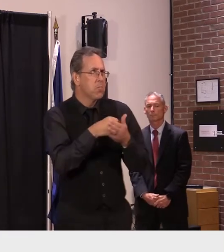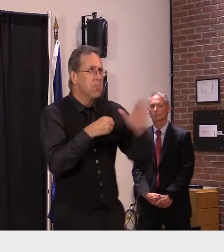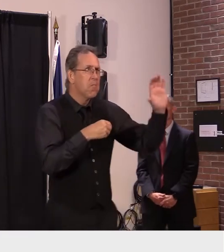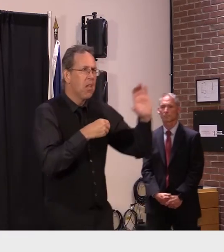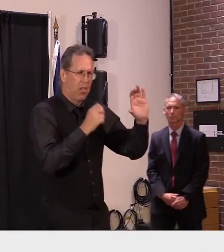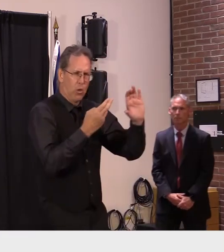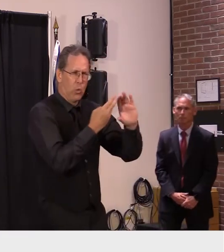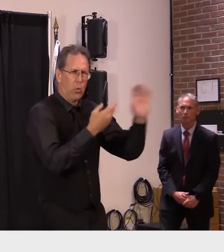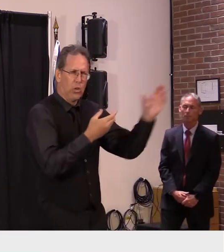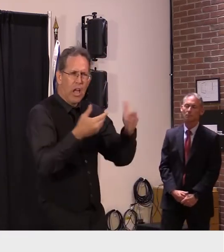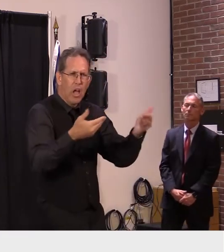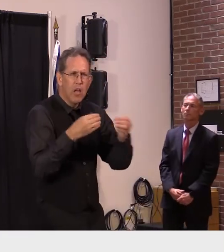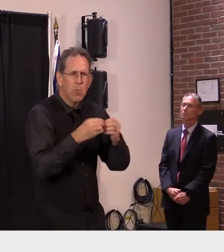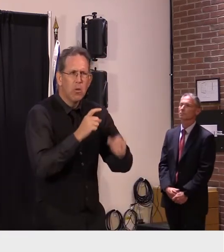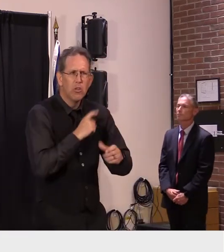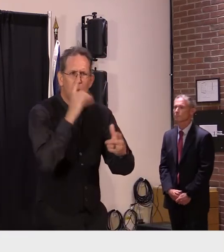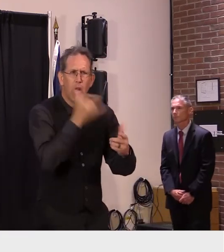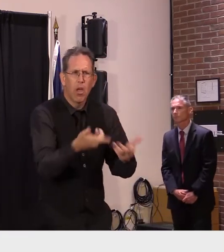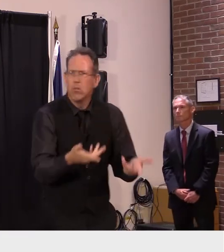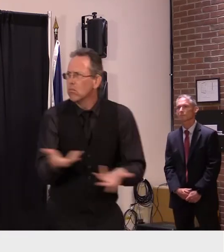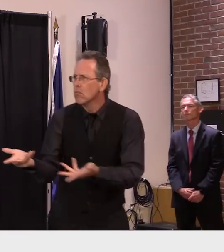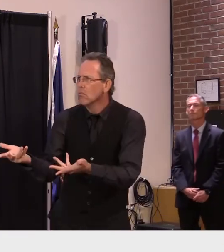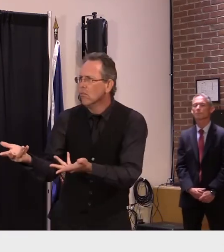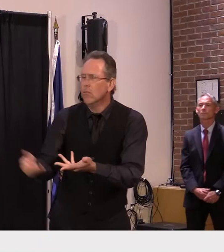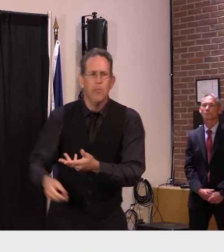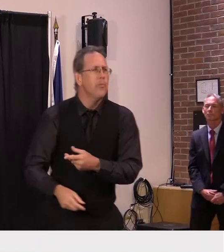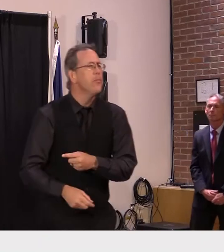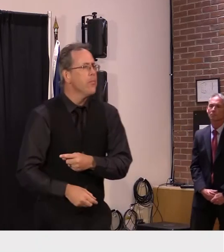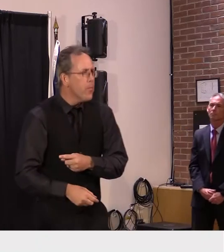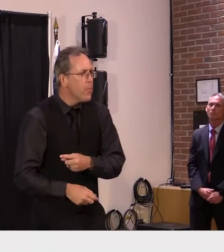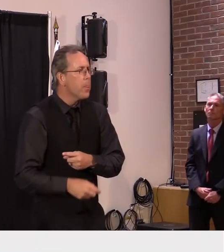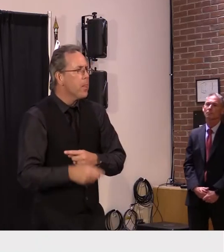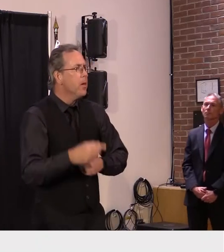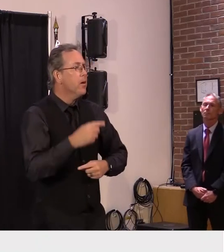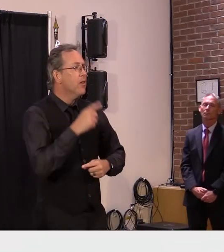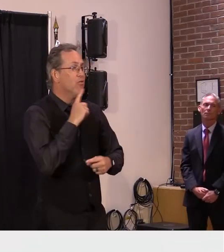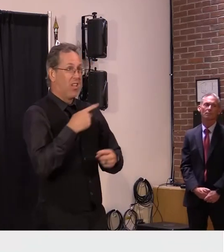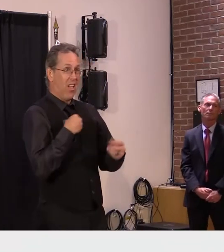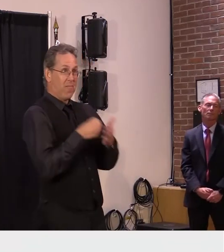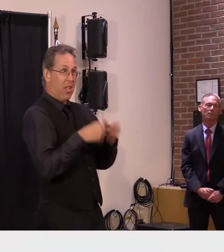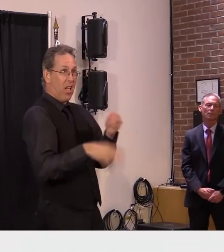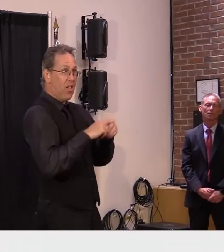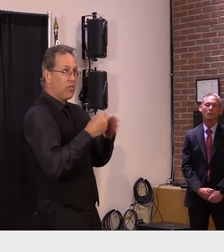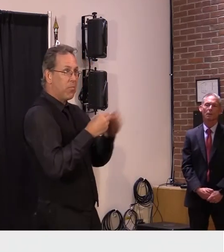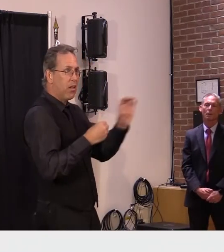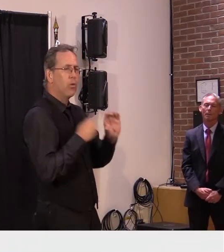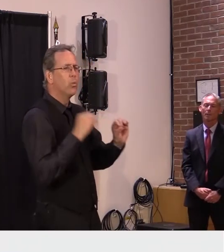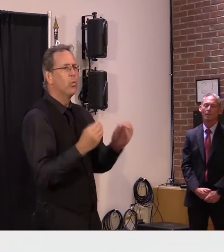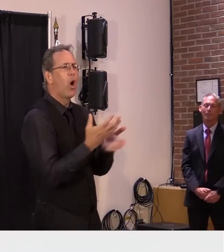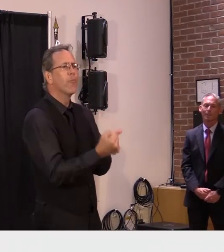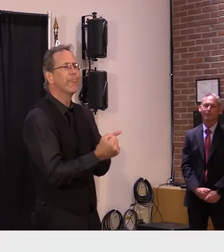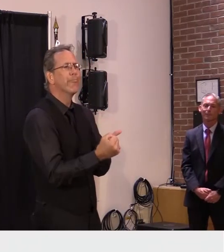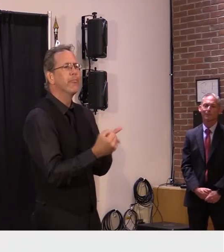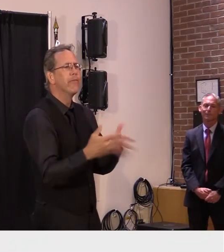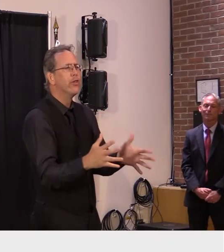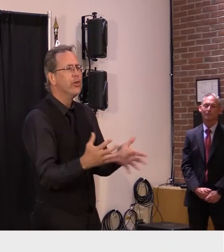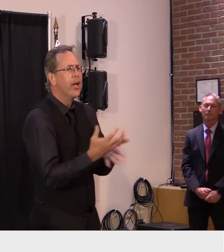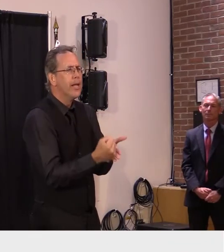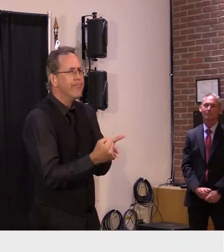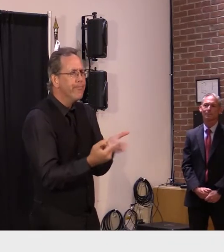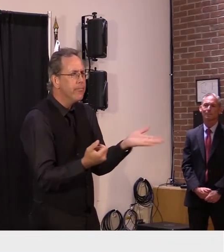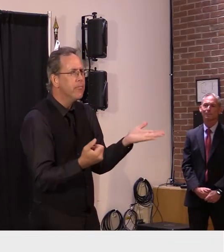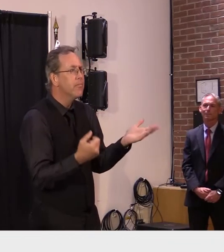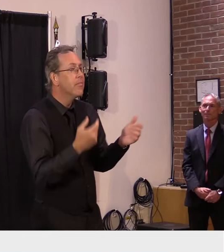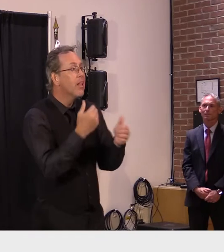uh no there is no additional money for that right now i was alluding to the fact that districts can pay for that out of their